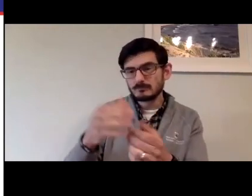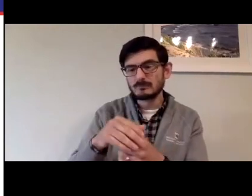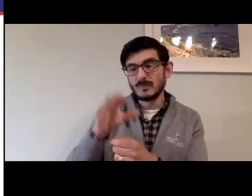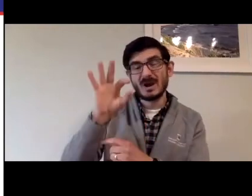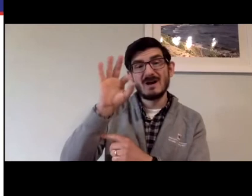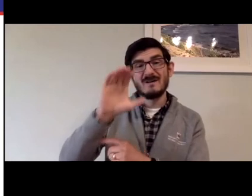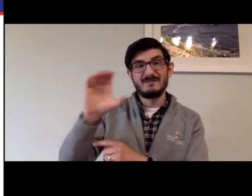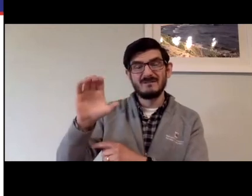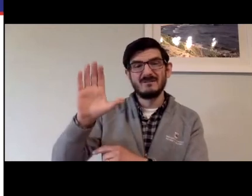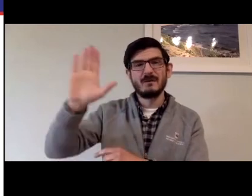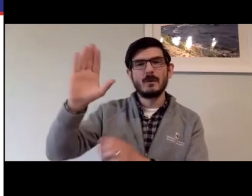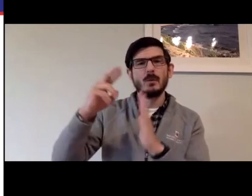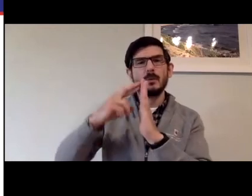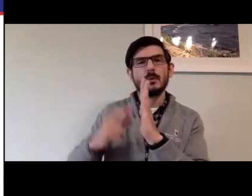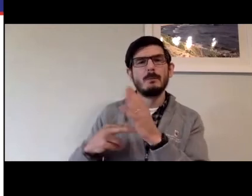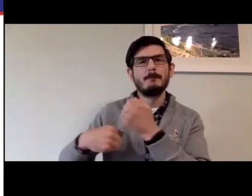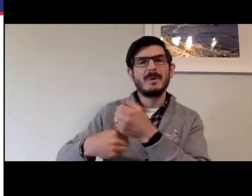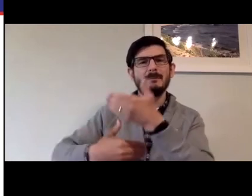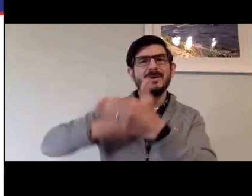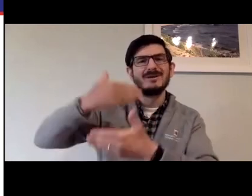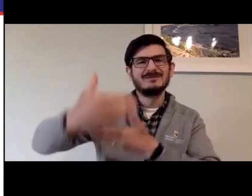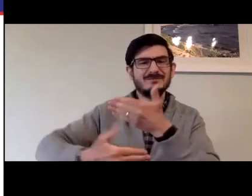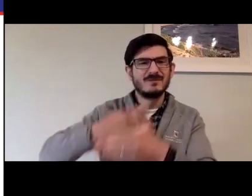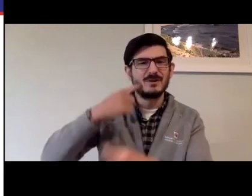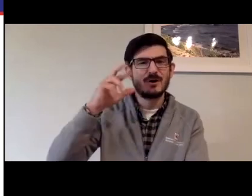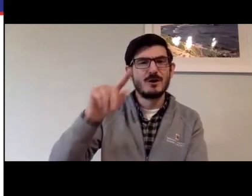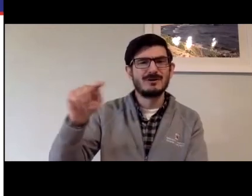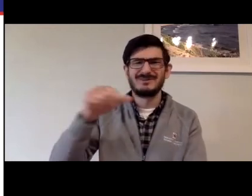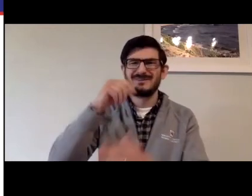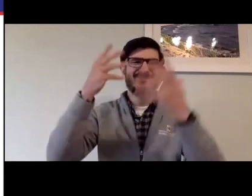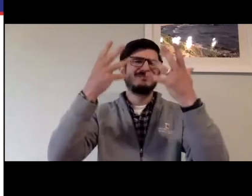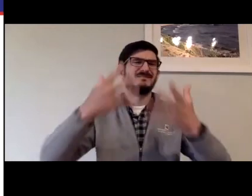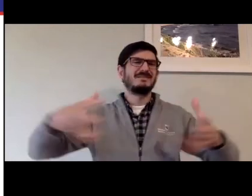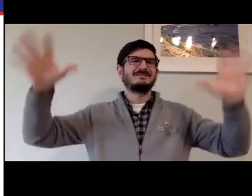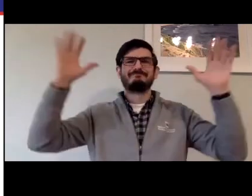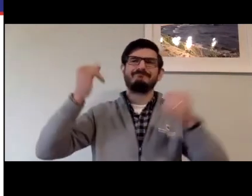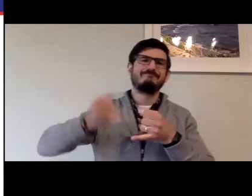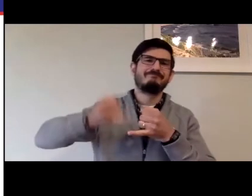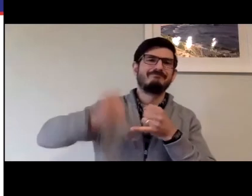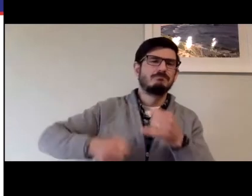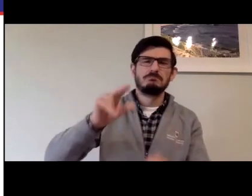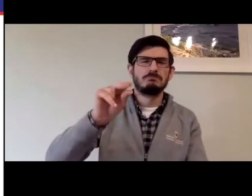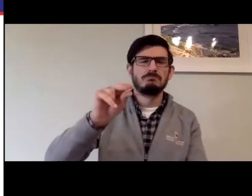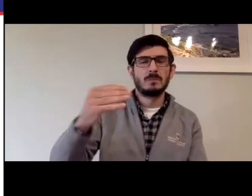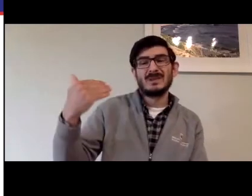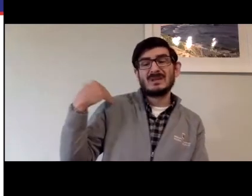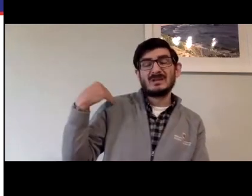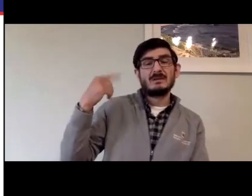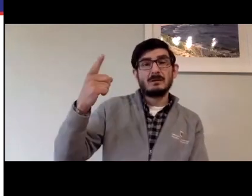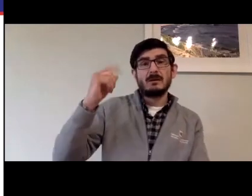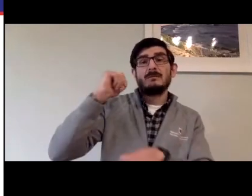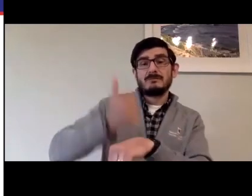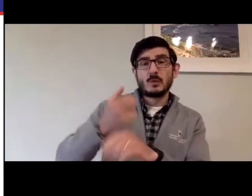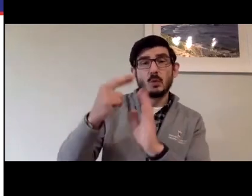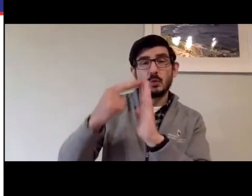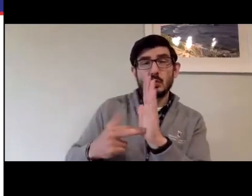unpack. And by way of information, the FCC rulemaking process for RTT is by no means